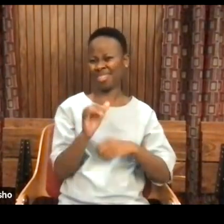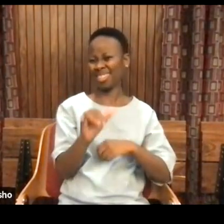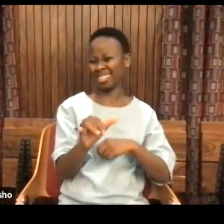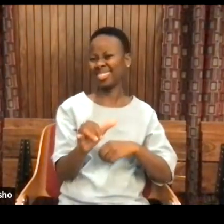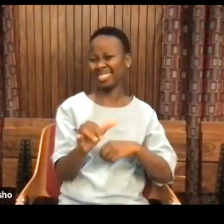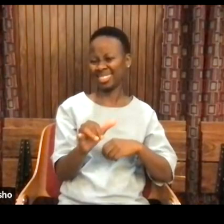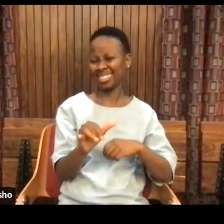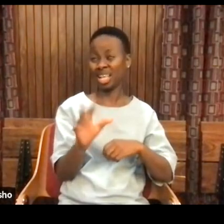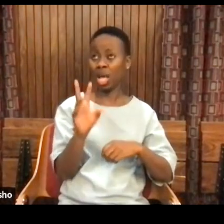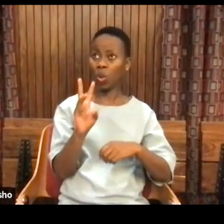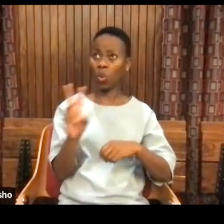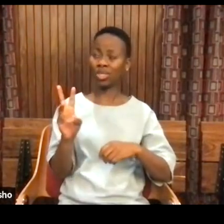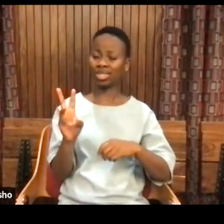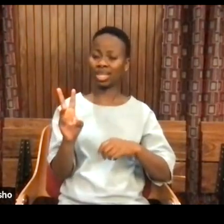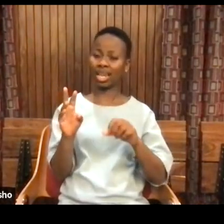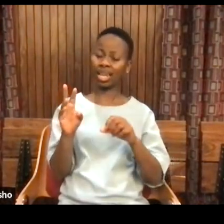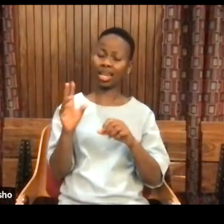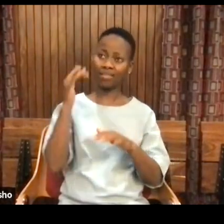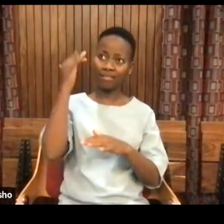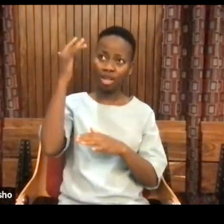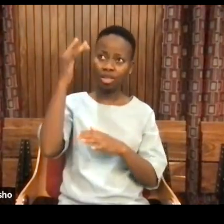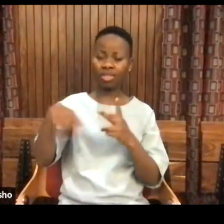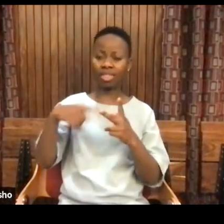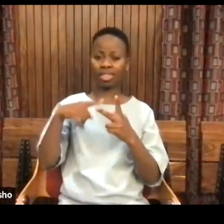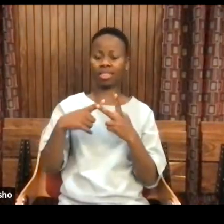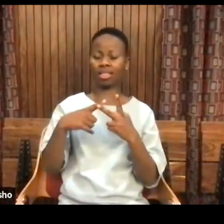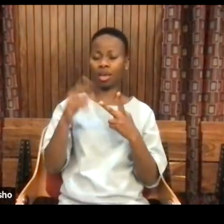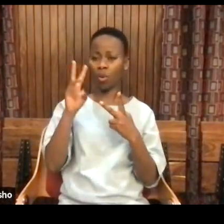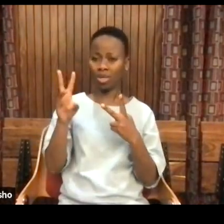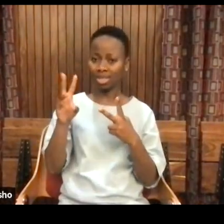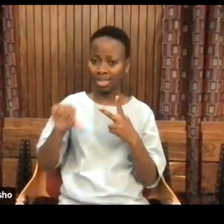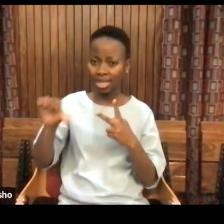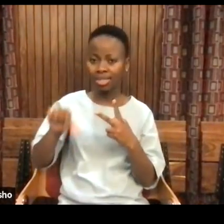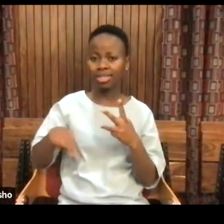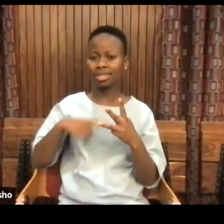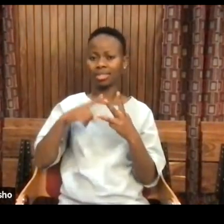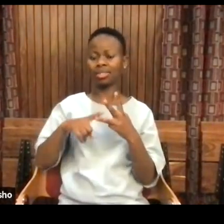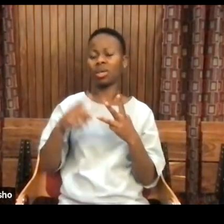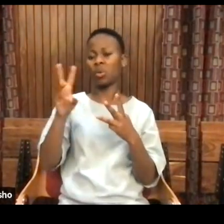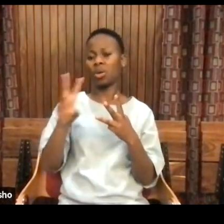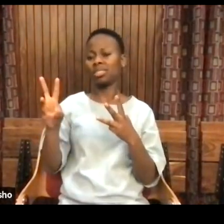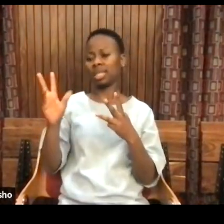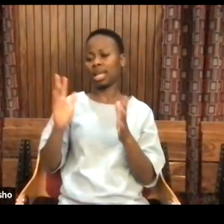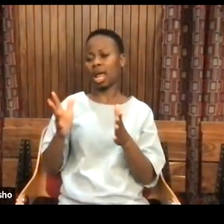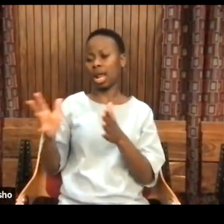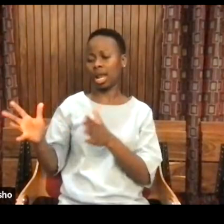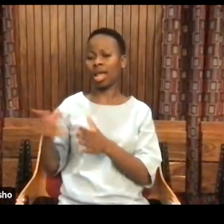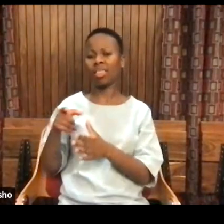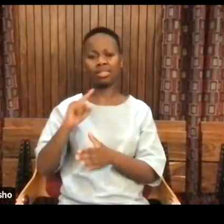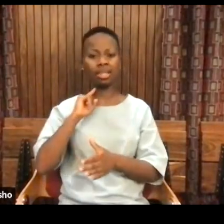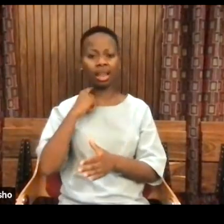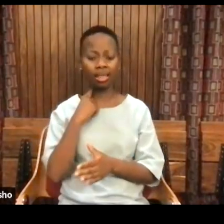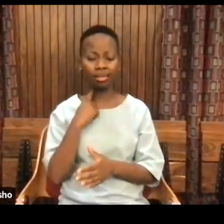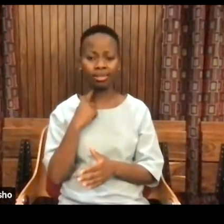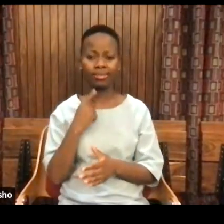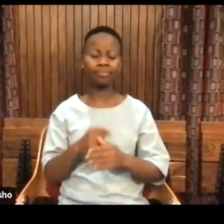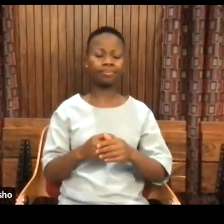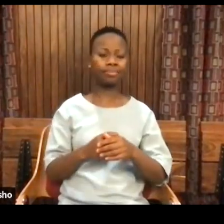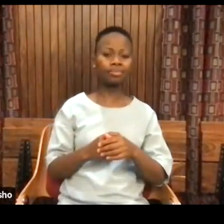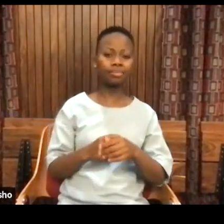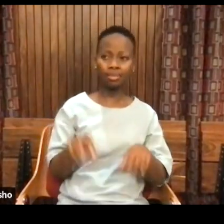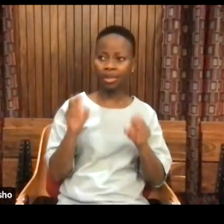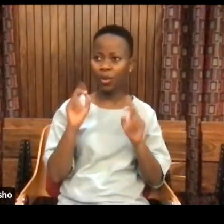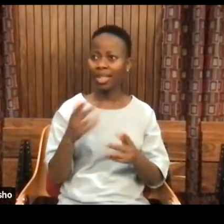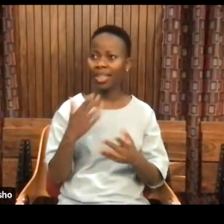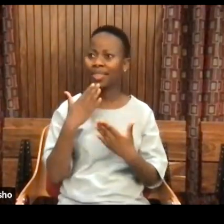concept of West Western philosophy, Western science, Western turning to it. I think it's a lie. Thank you